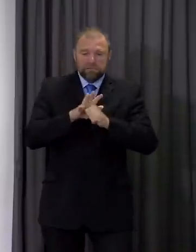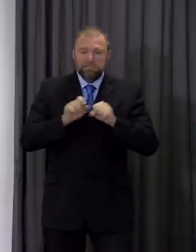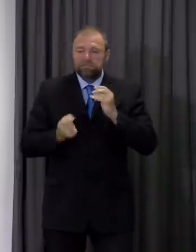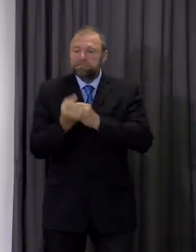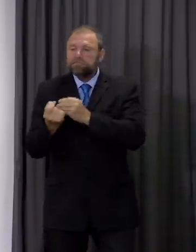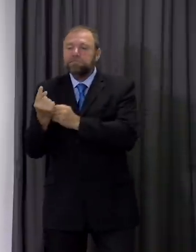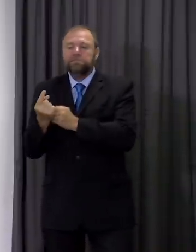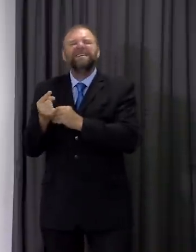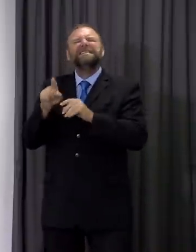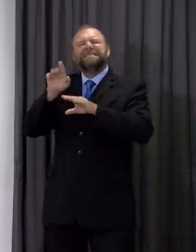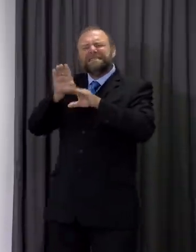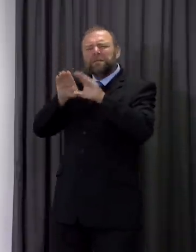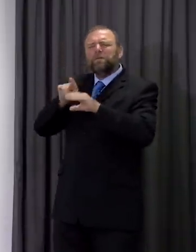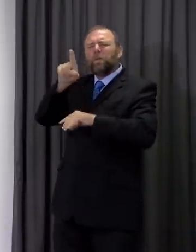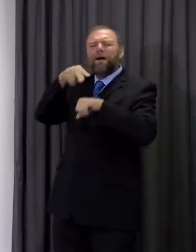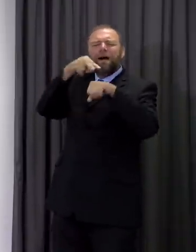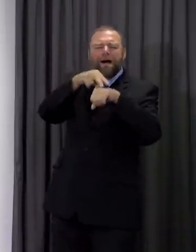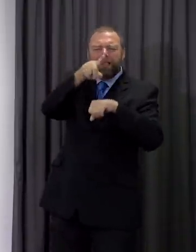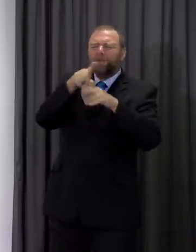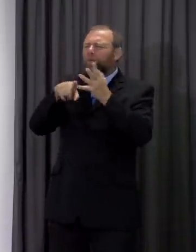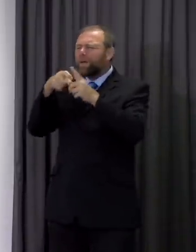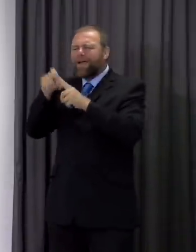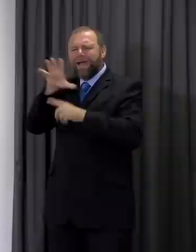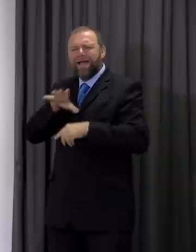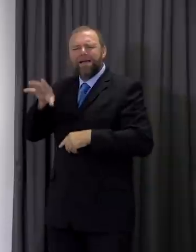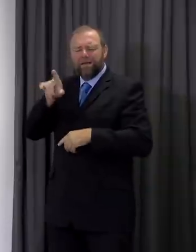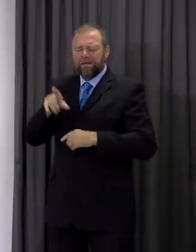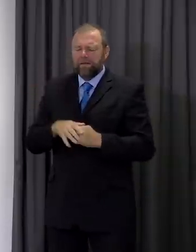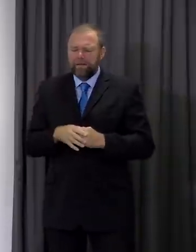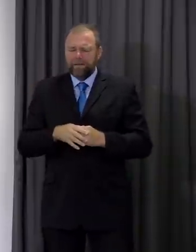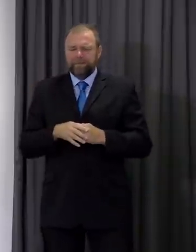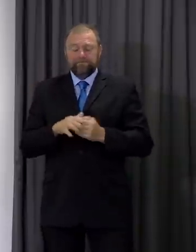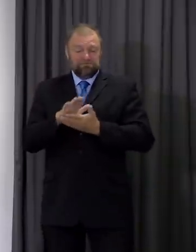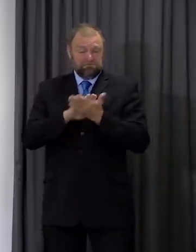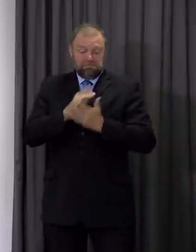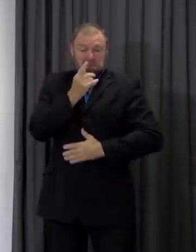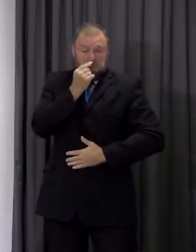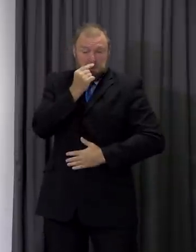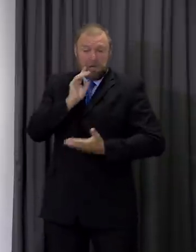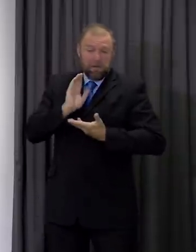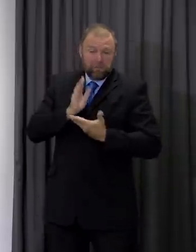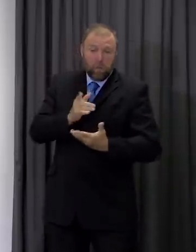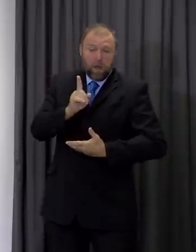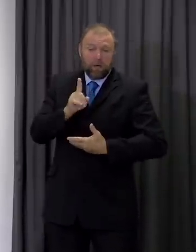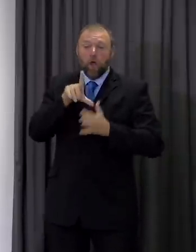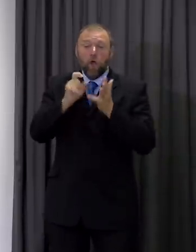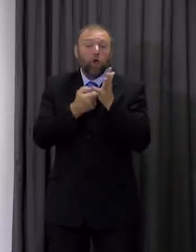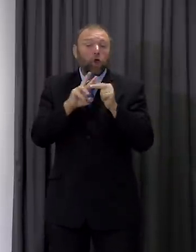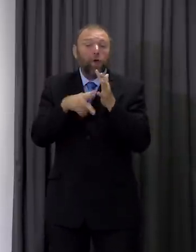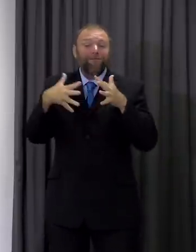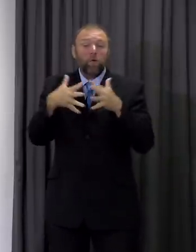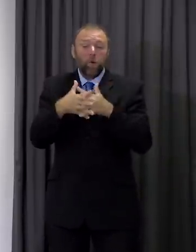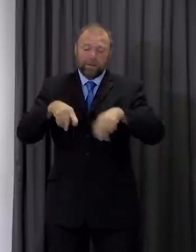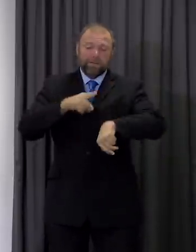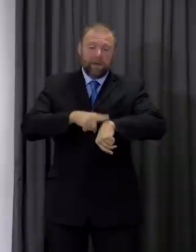the UK, Ireland and further afield. These include the possible introduction of curfews, restricting